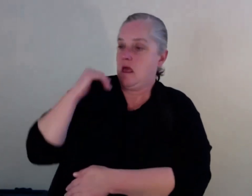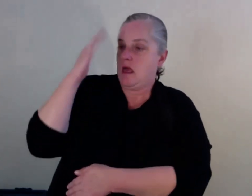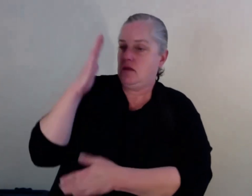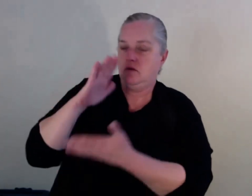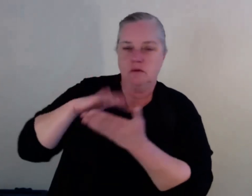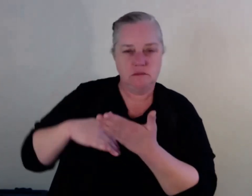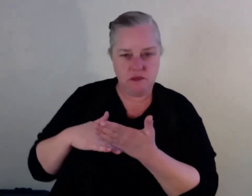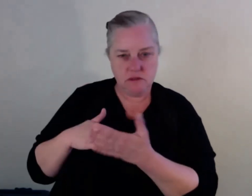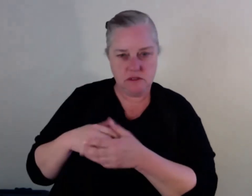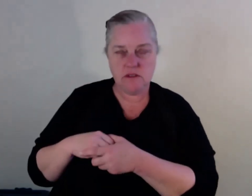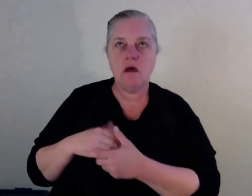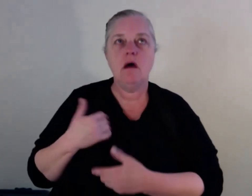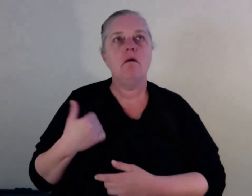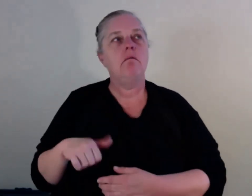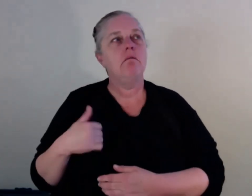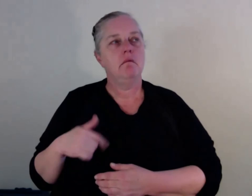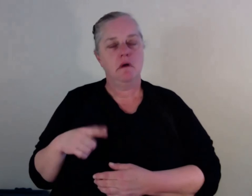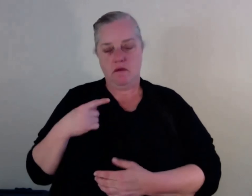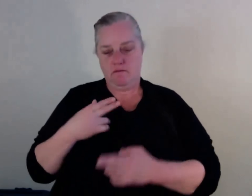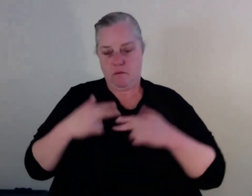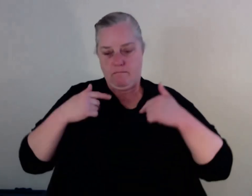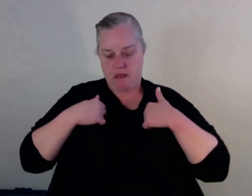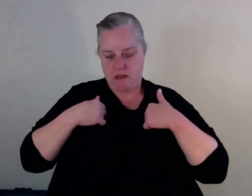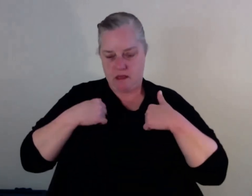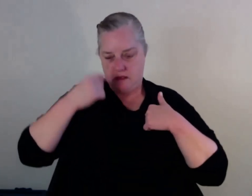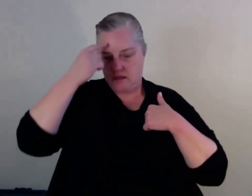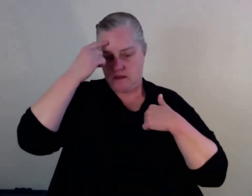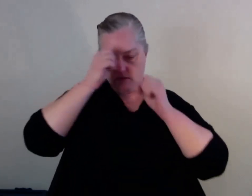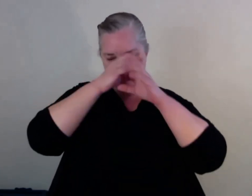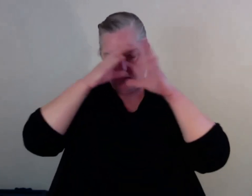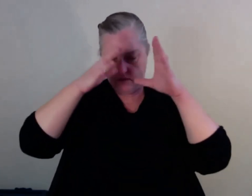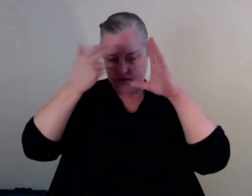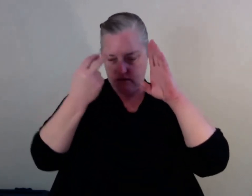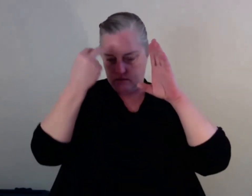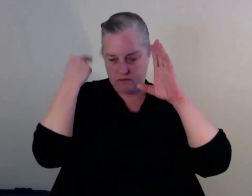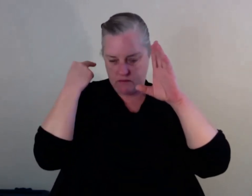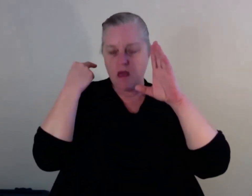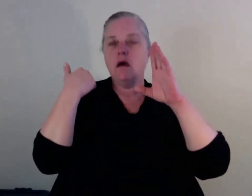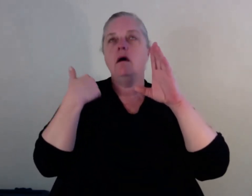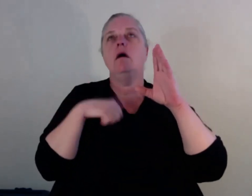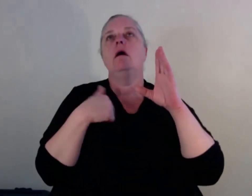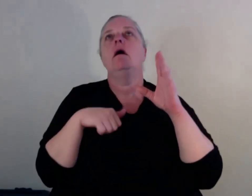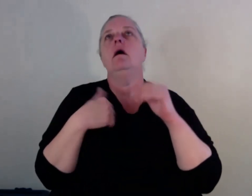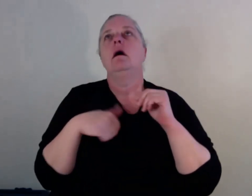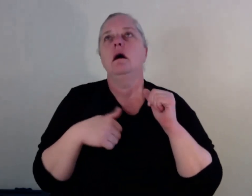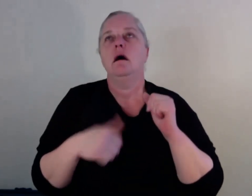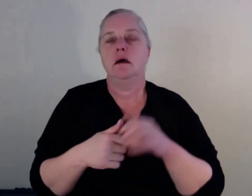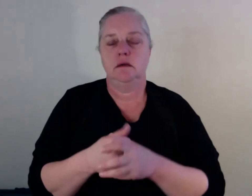So, you know, therapy, access to therapy, cheap therapy with good therapists, I think. I mean, now there is the good